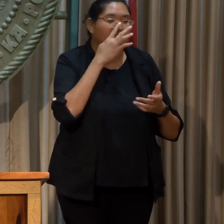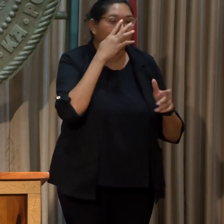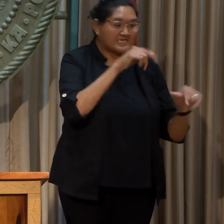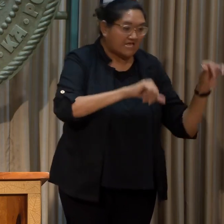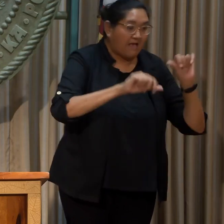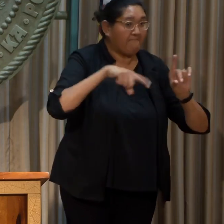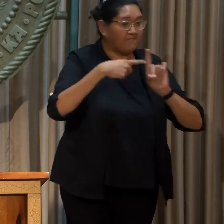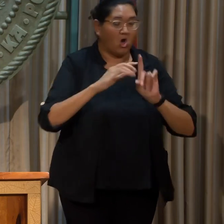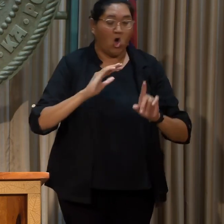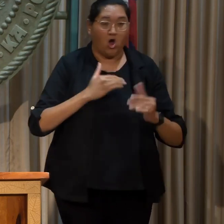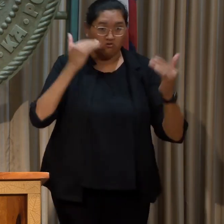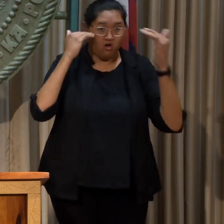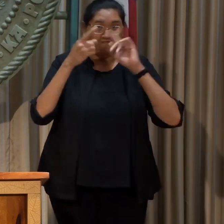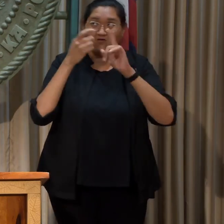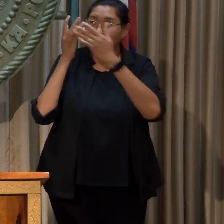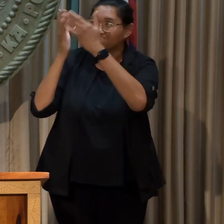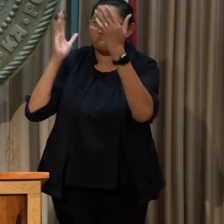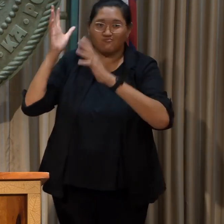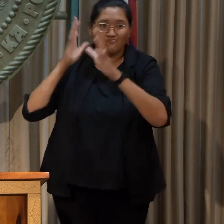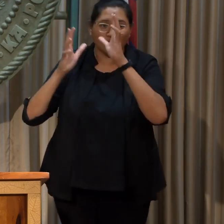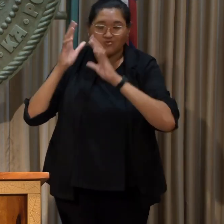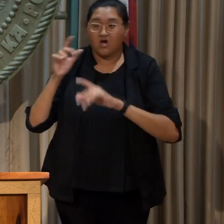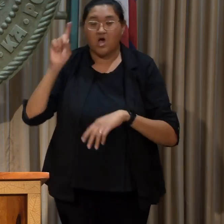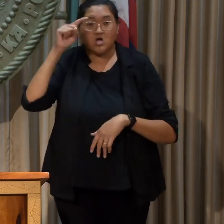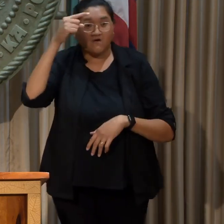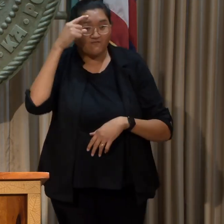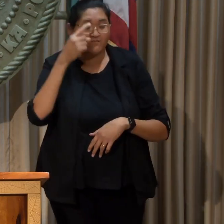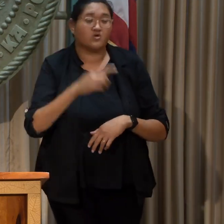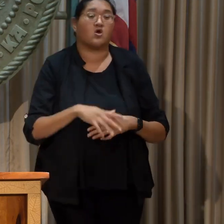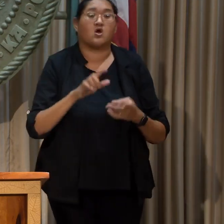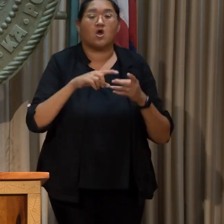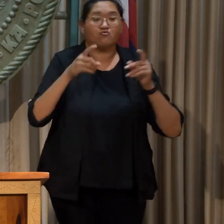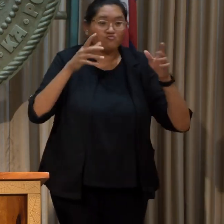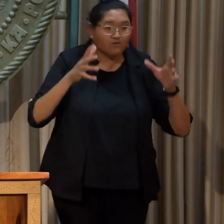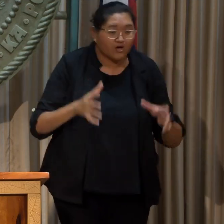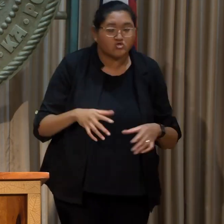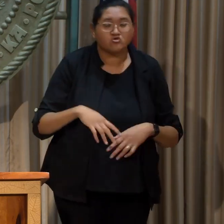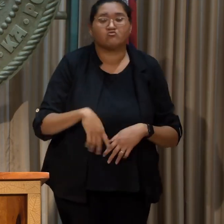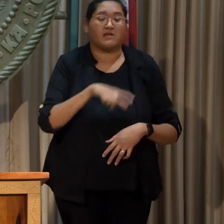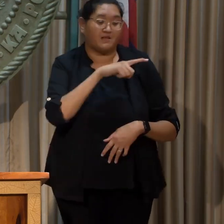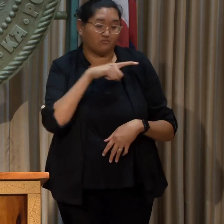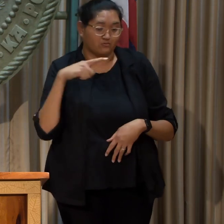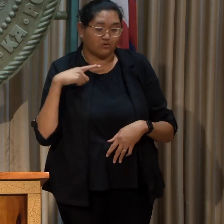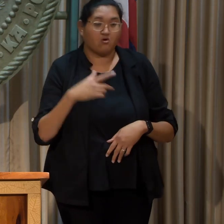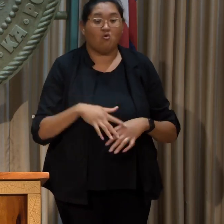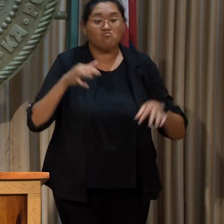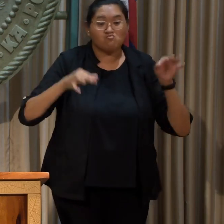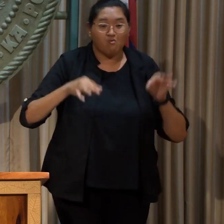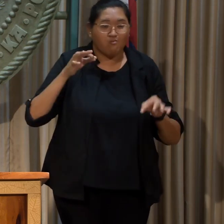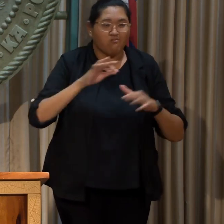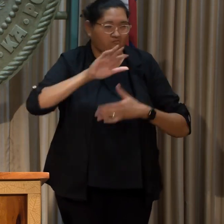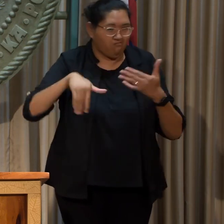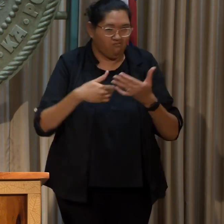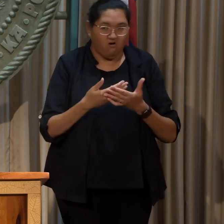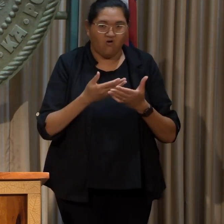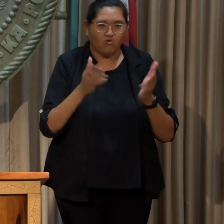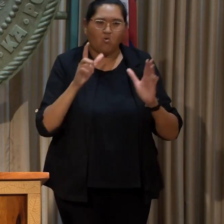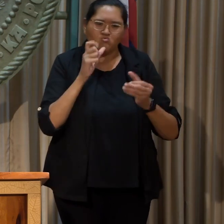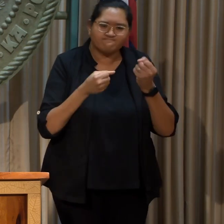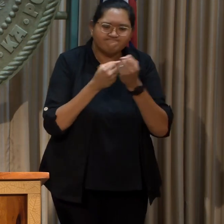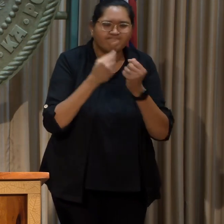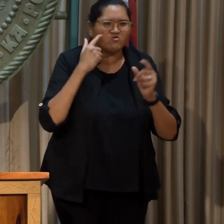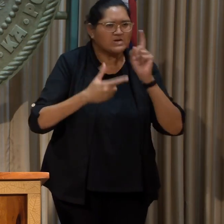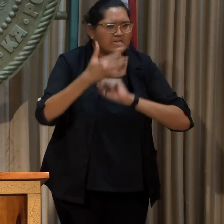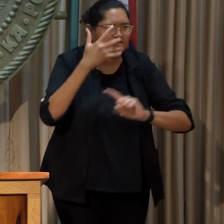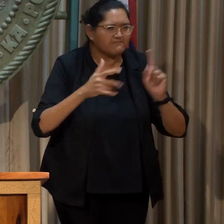our Kupuna, all of us, Governor Green, Director Sniffen, the legislature, the courts, and all of us climate advocates